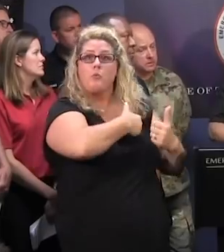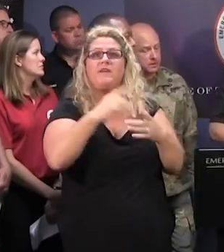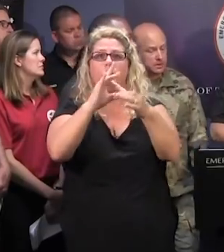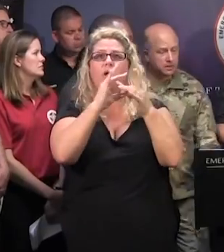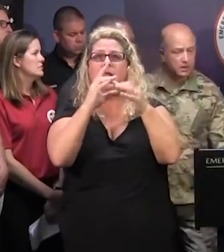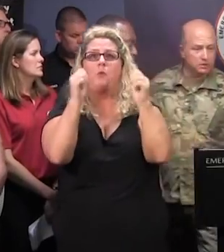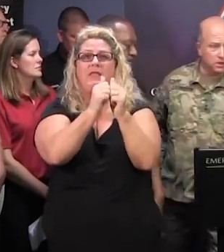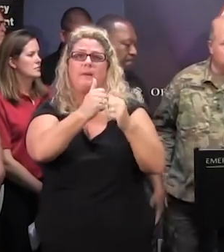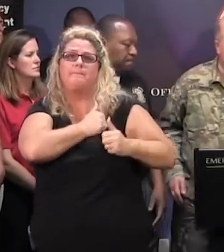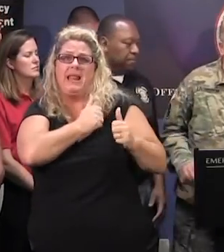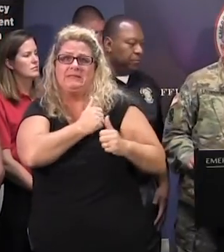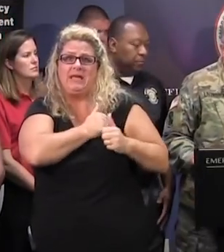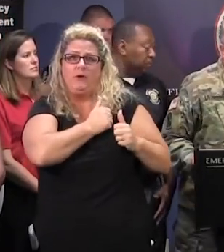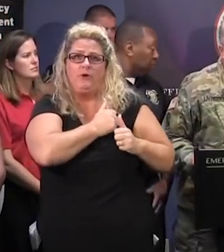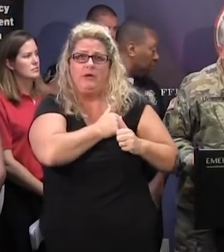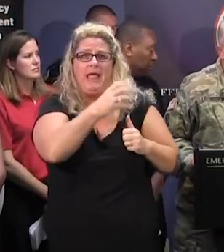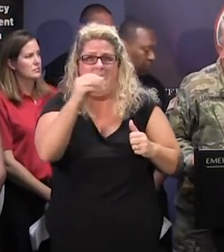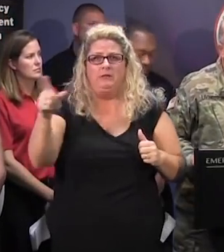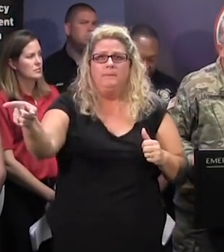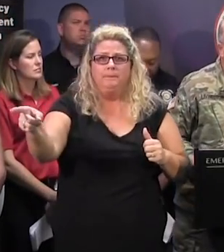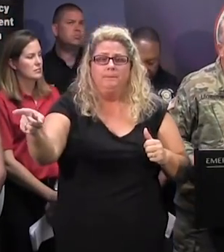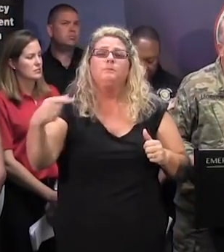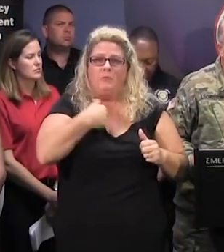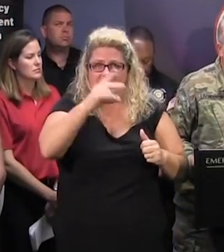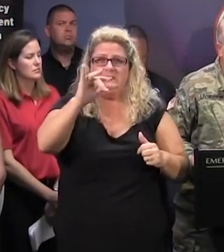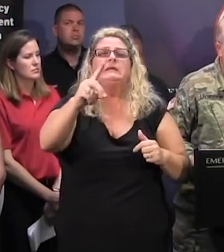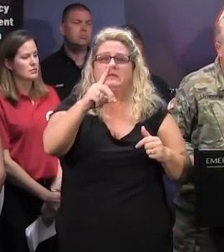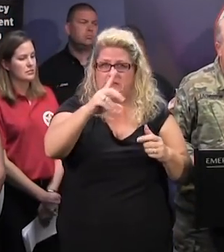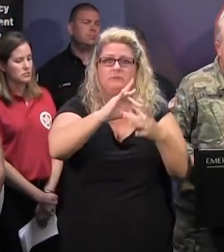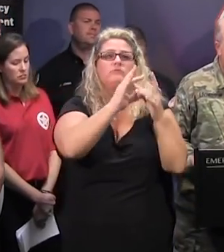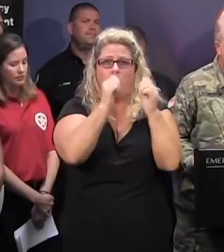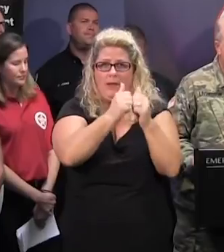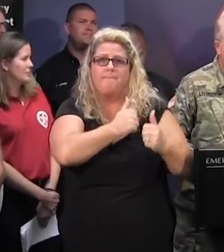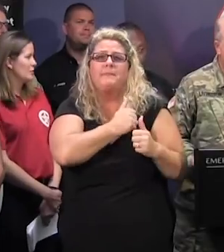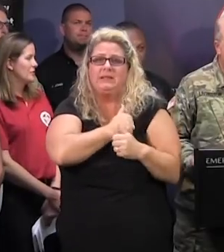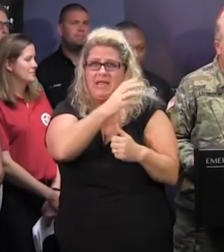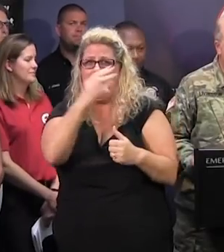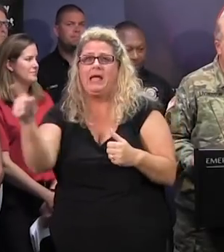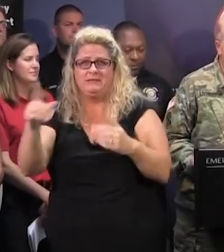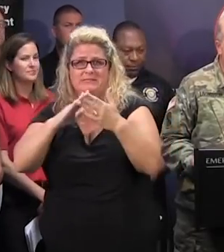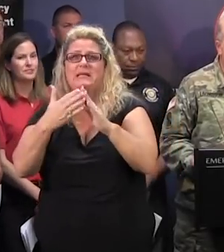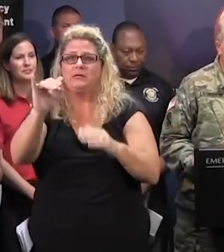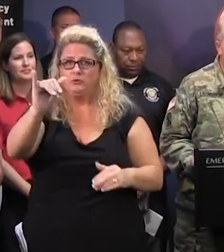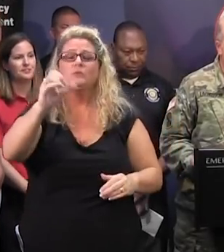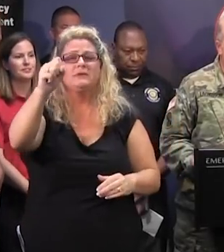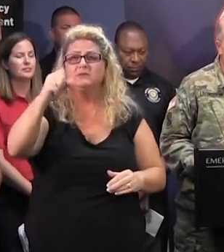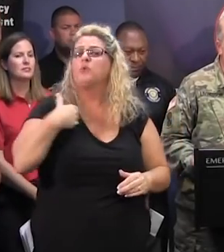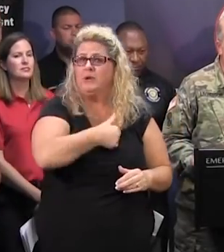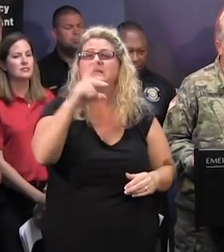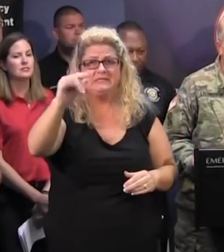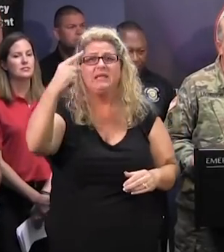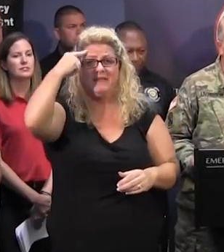side, too. So, yes, that was one of the greatest